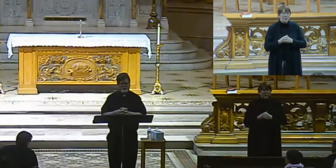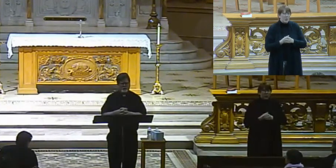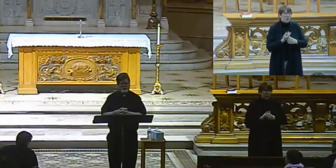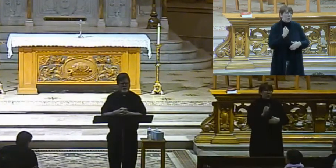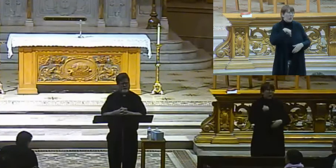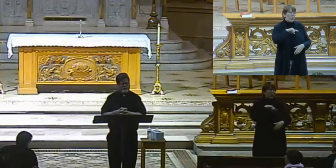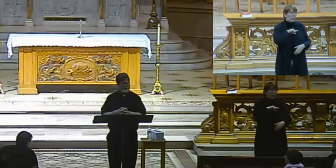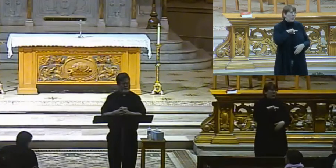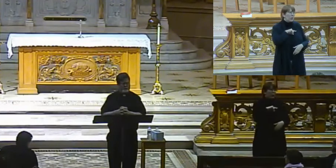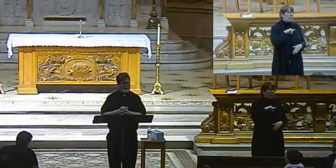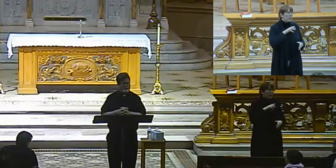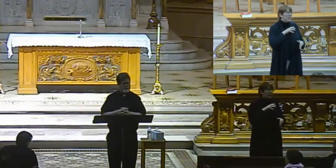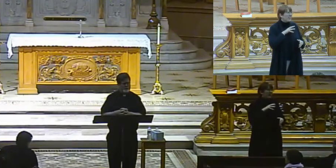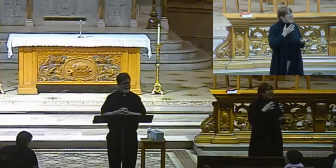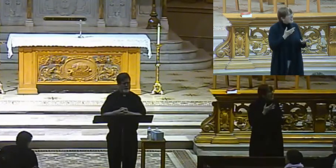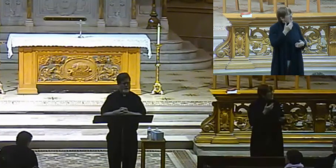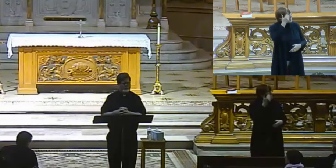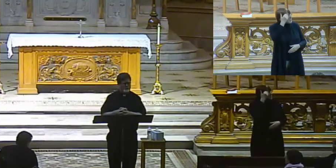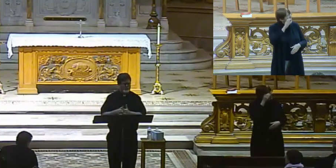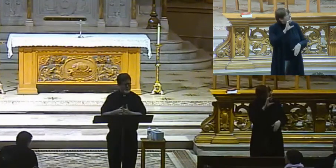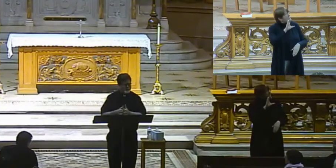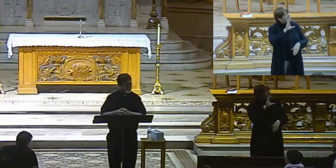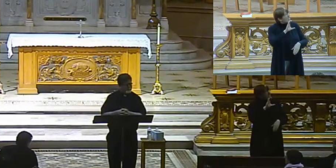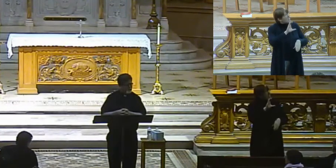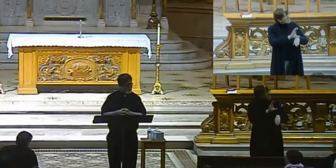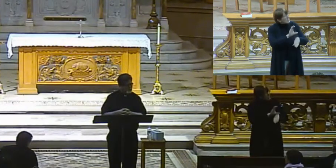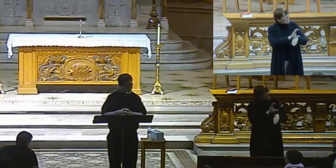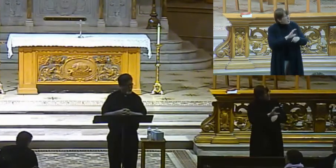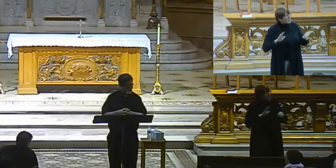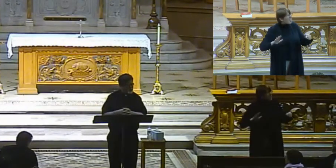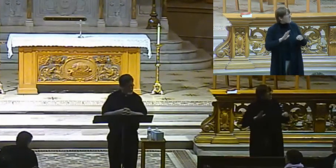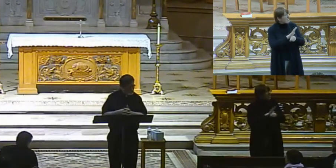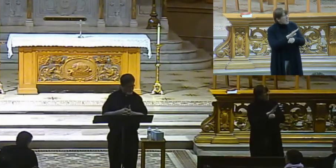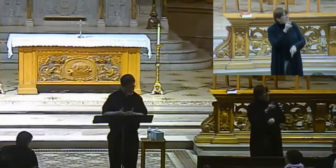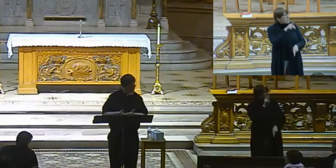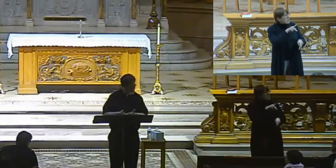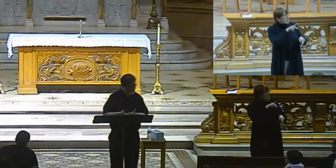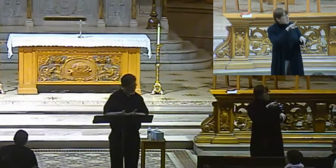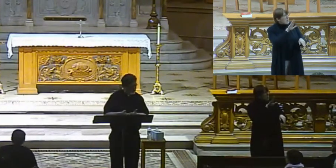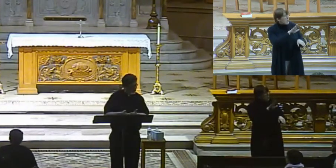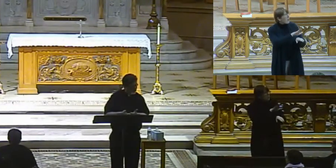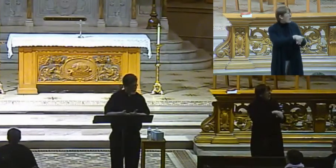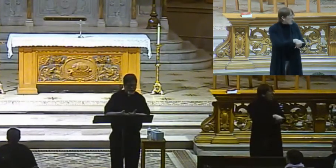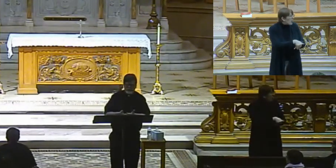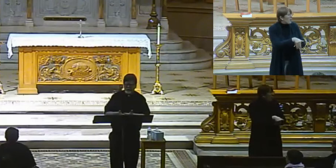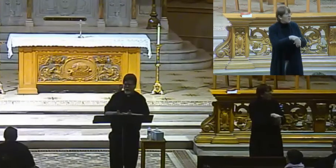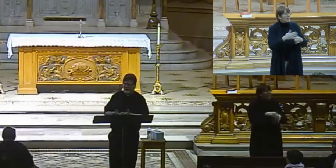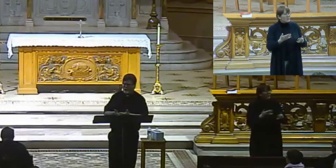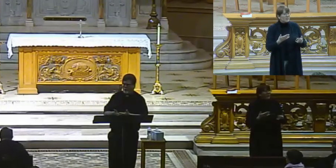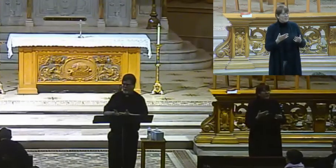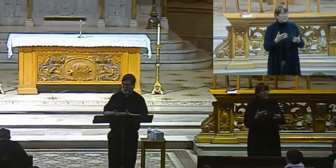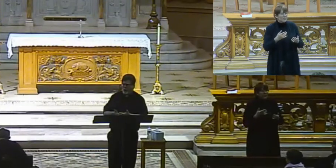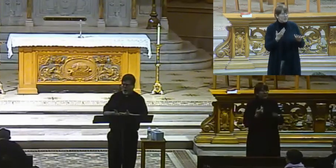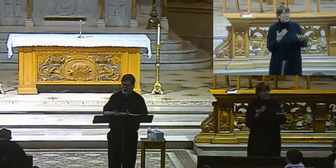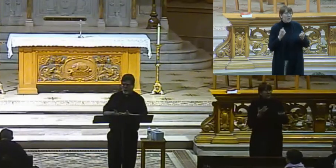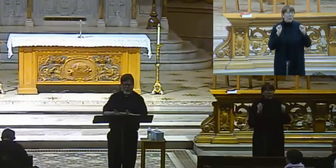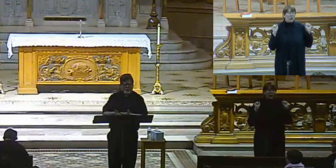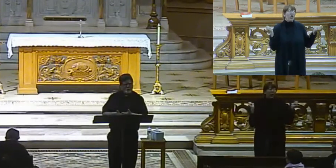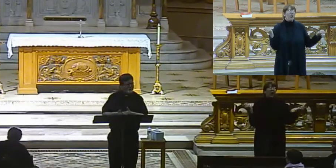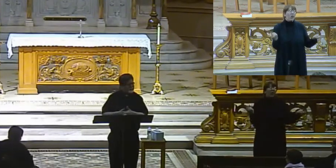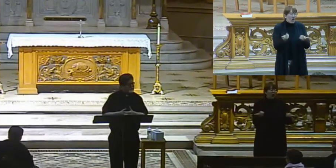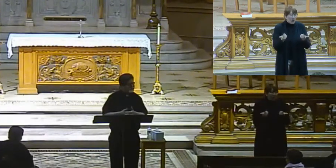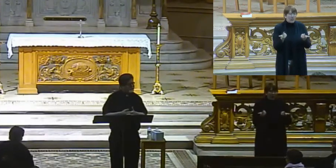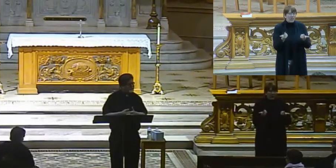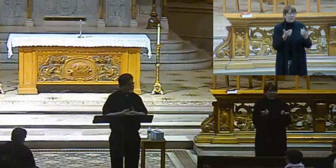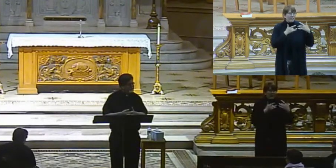we own the church that's just so full of hypocrites. It's like, well, there's always room for one more. Come and join us, all right? You know, none of, we're all, we